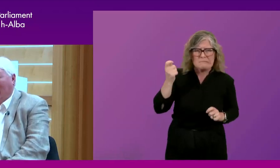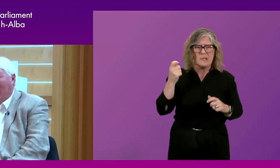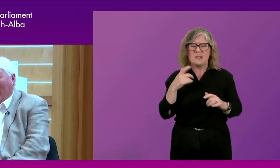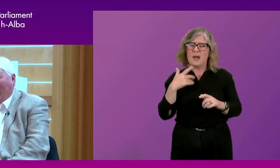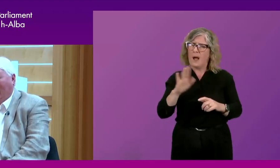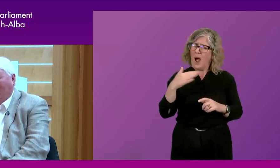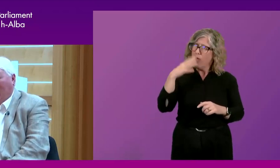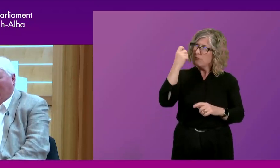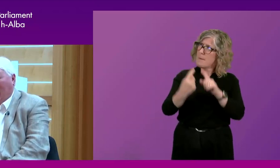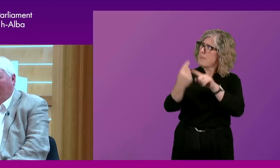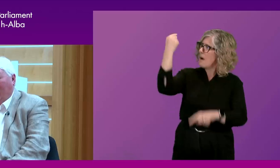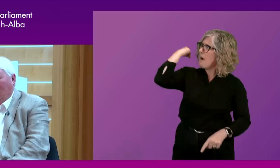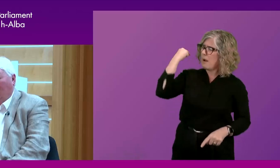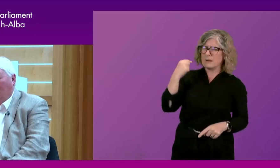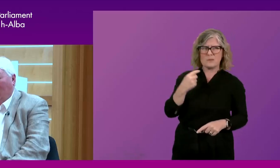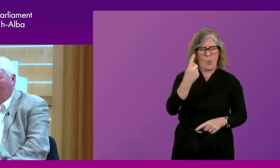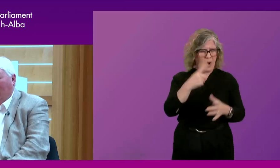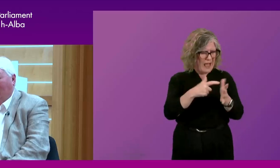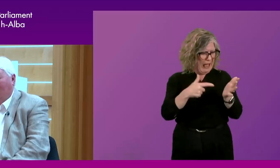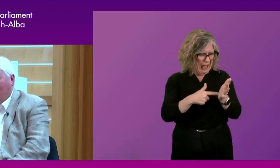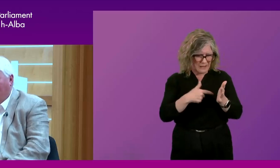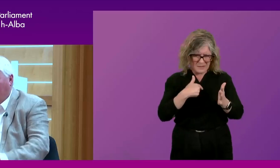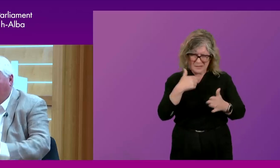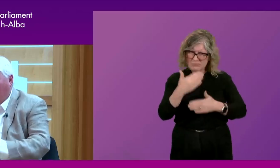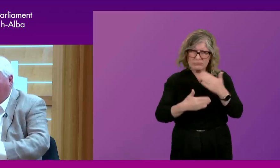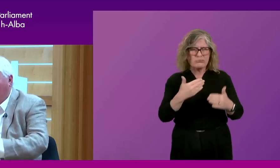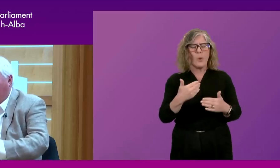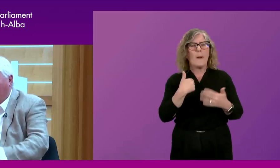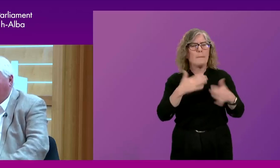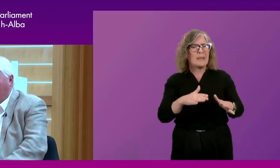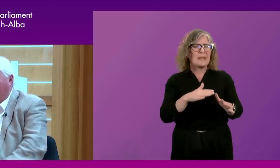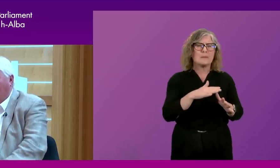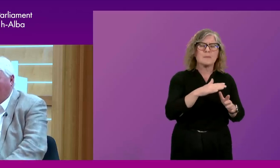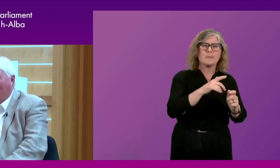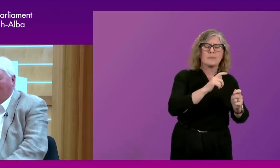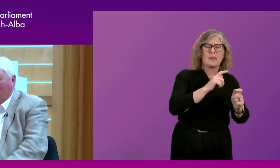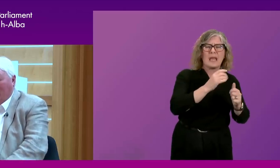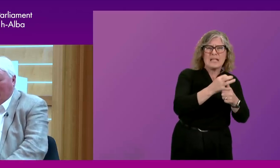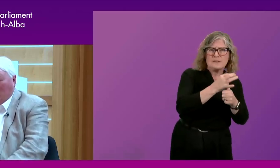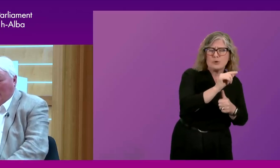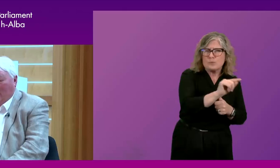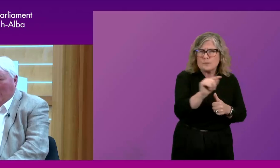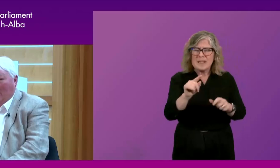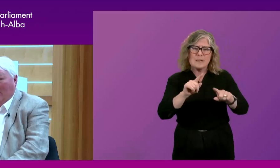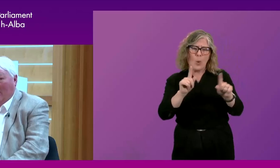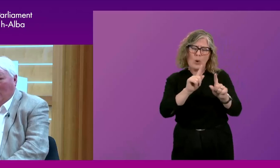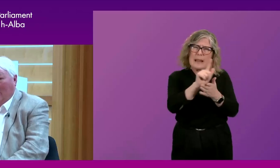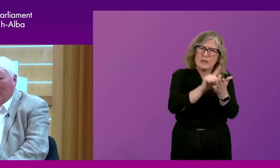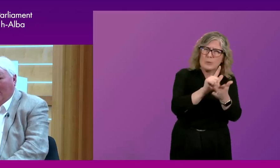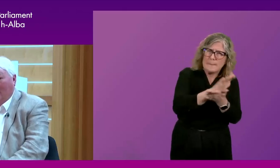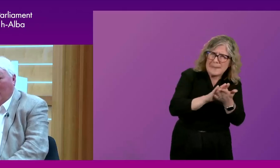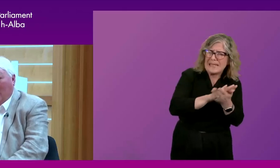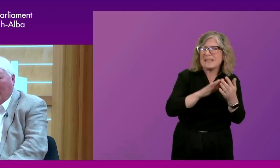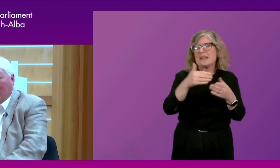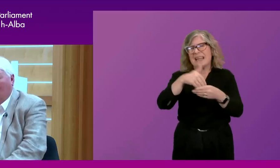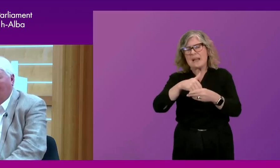Act. And I recall doing a series of interviews about the nature of legislation and what had happened within the parliament. And I recall